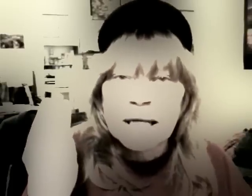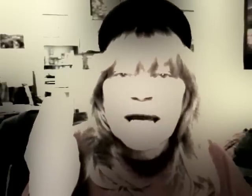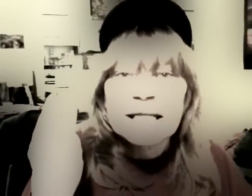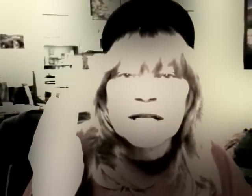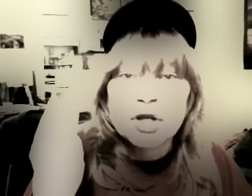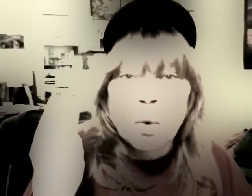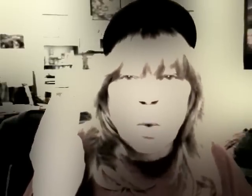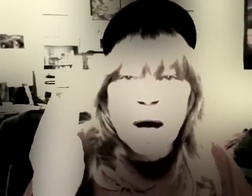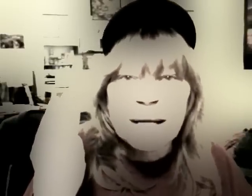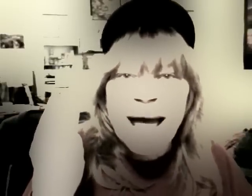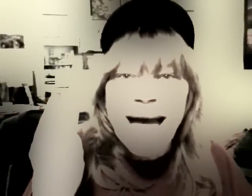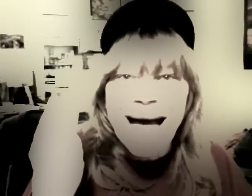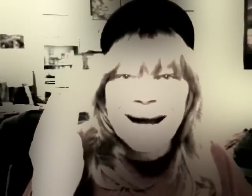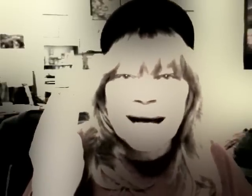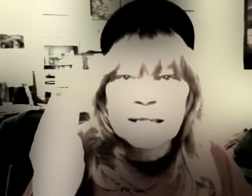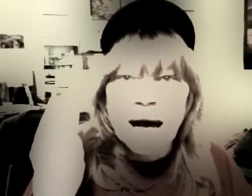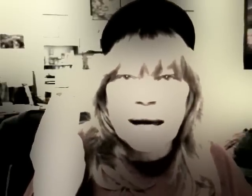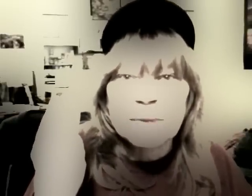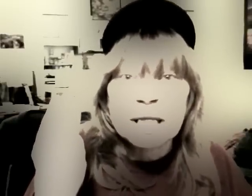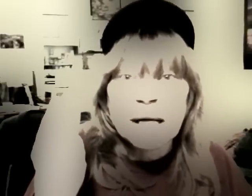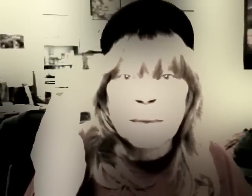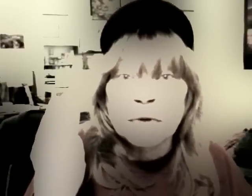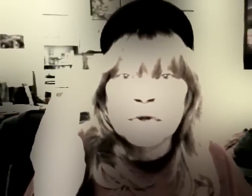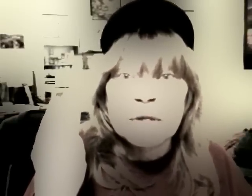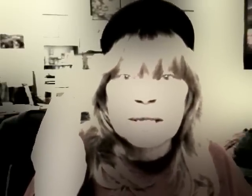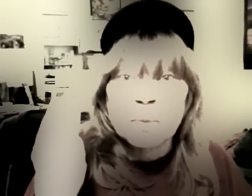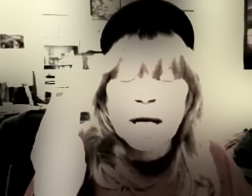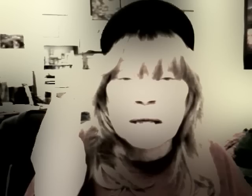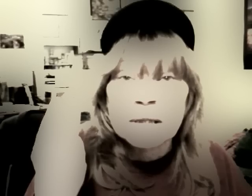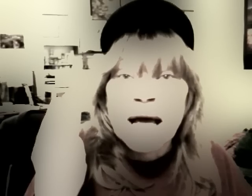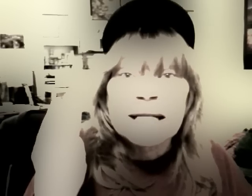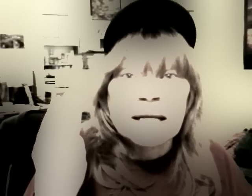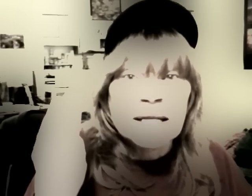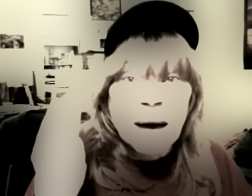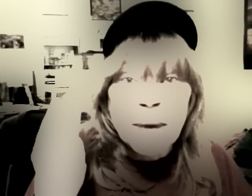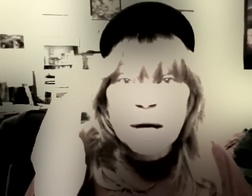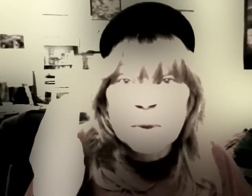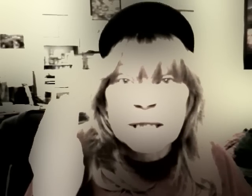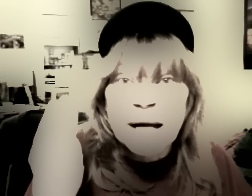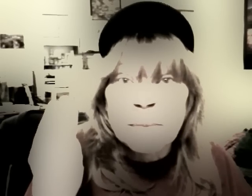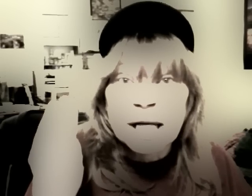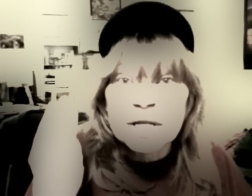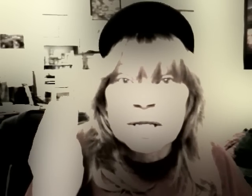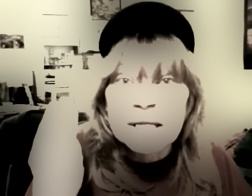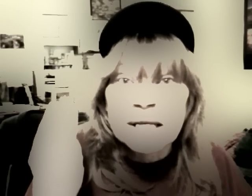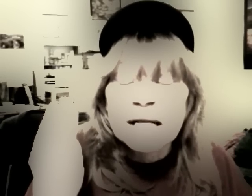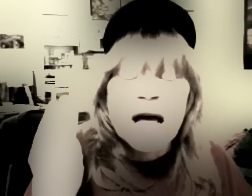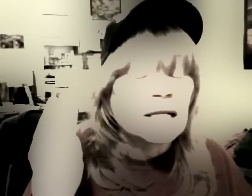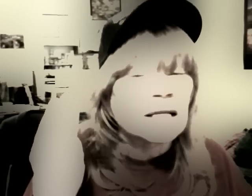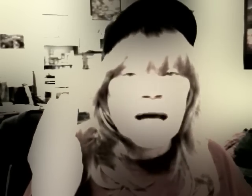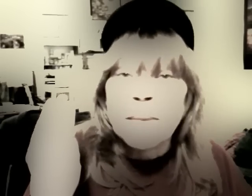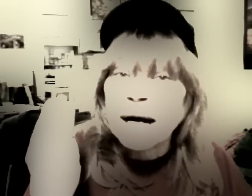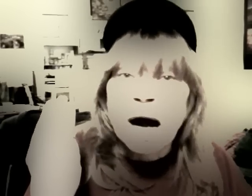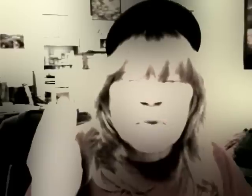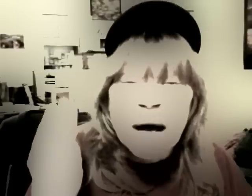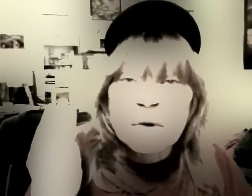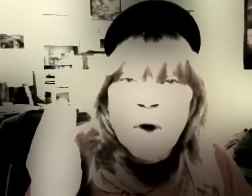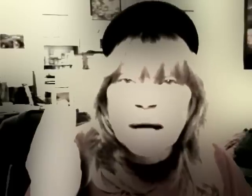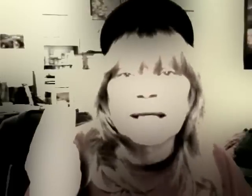teacher, one at a time, until God moves you to someone else. It does not matter what denomination he's in. It does not matter how right or wrong he